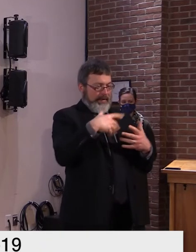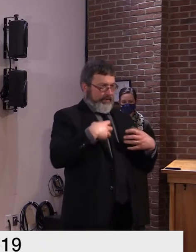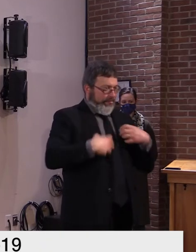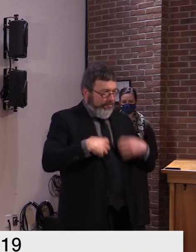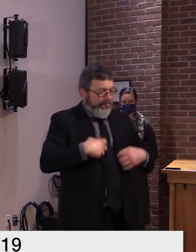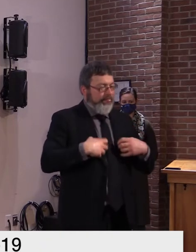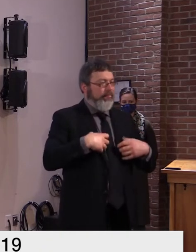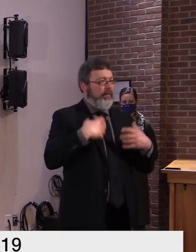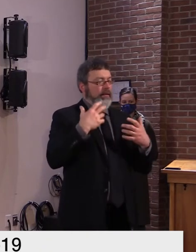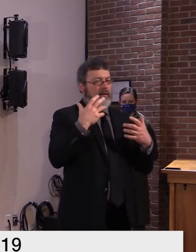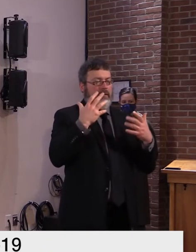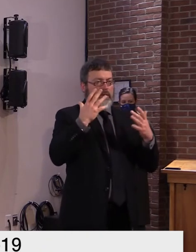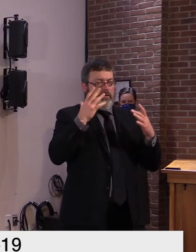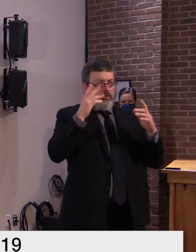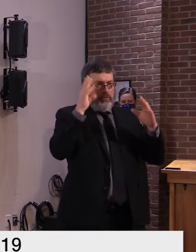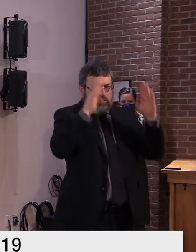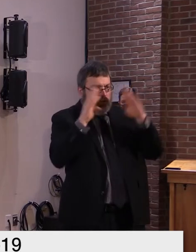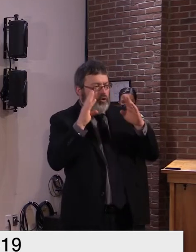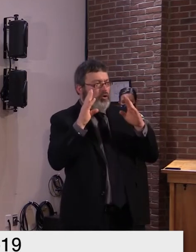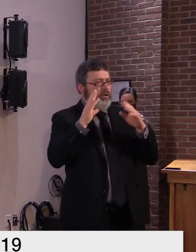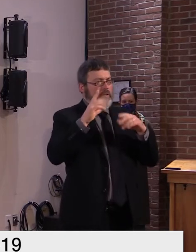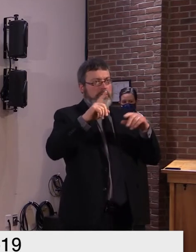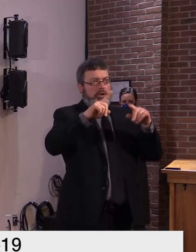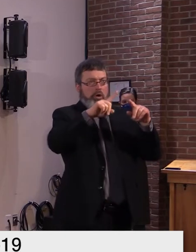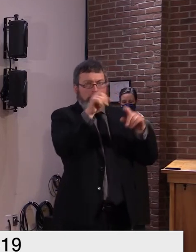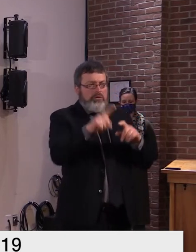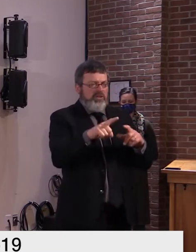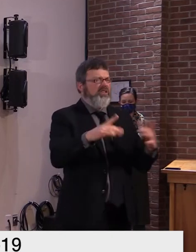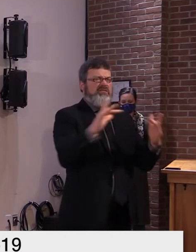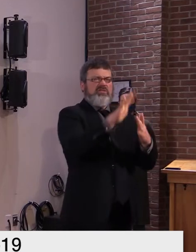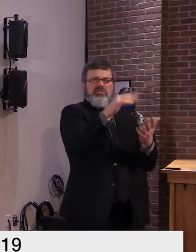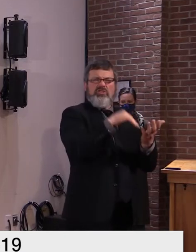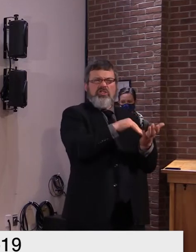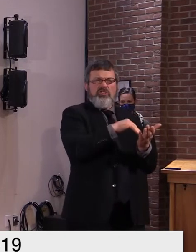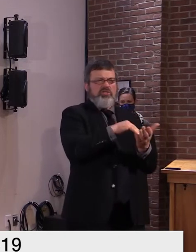the individual person based on what they know about them thank you